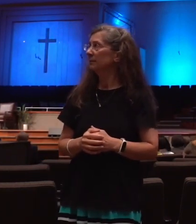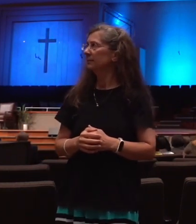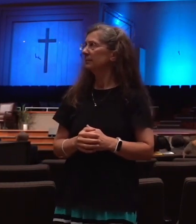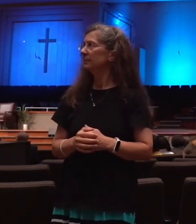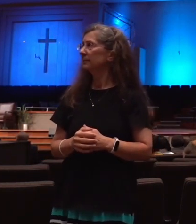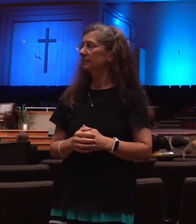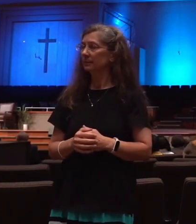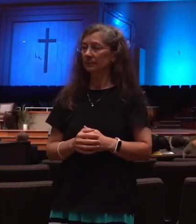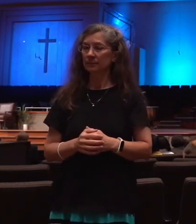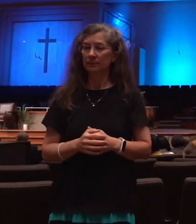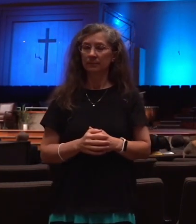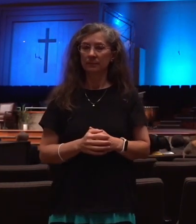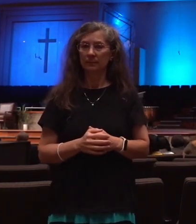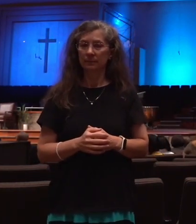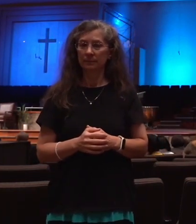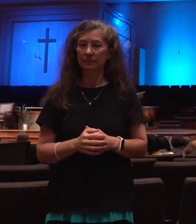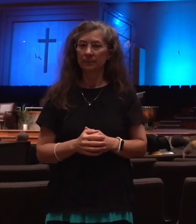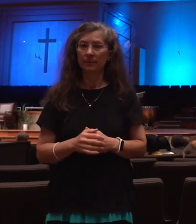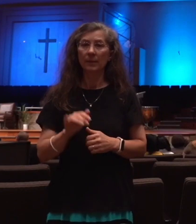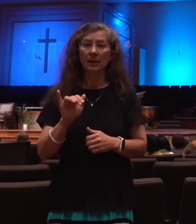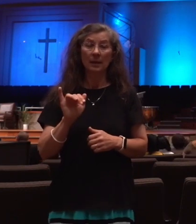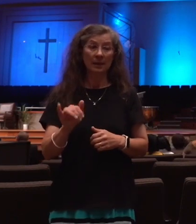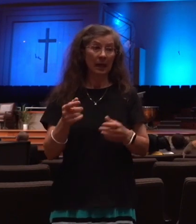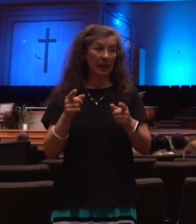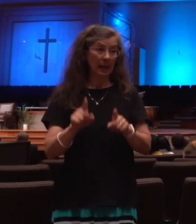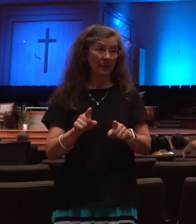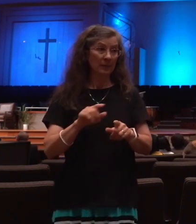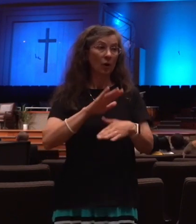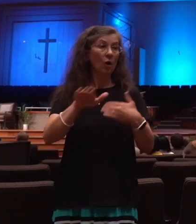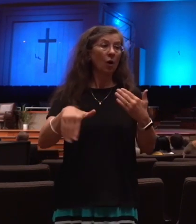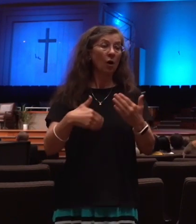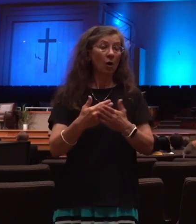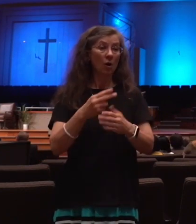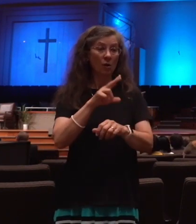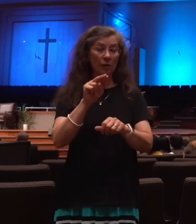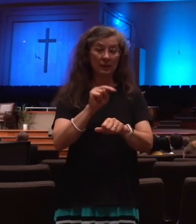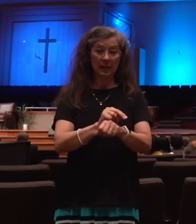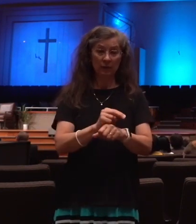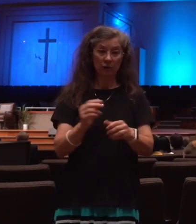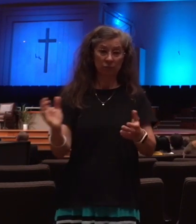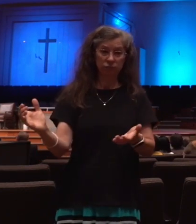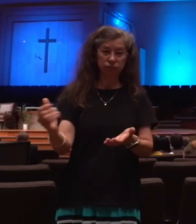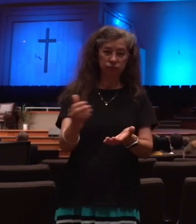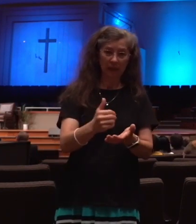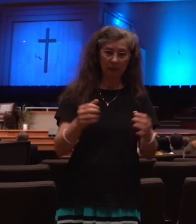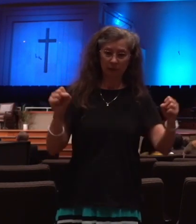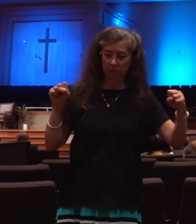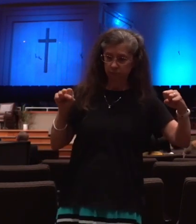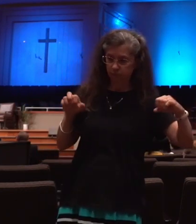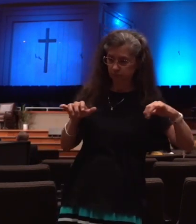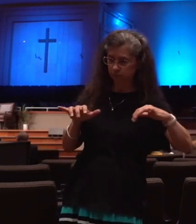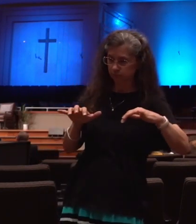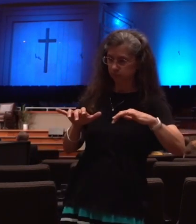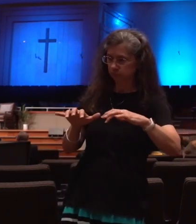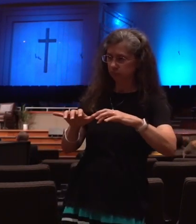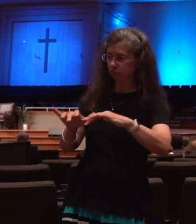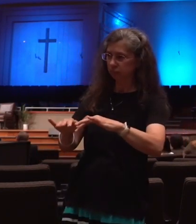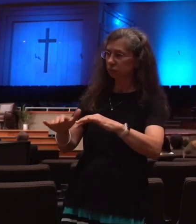That is when all the nations will come against Christ. And of course, it won't be much of a battle.